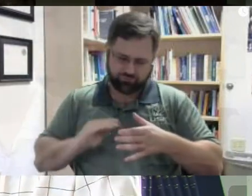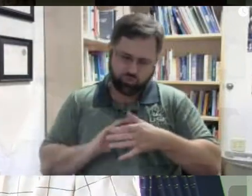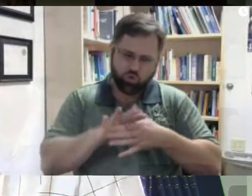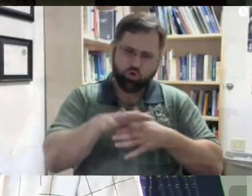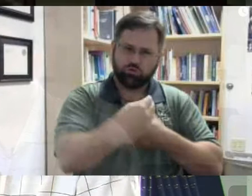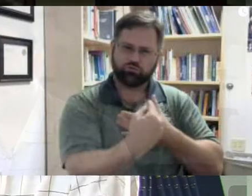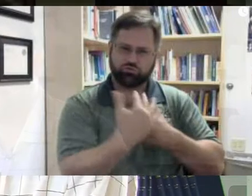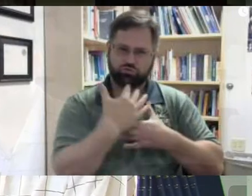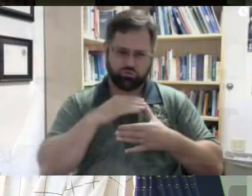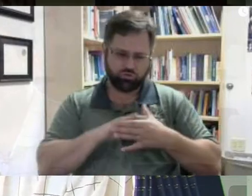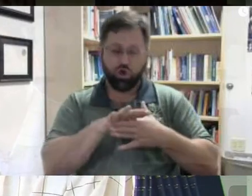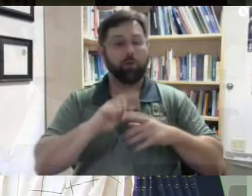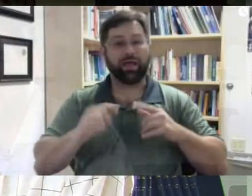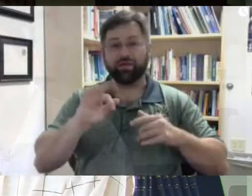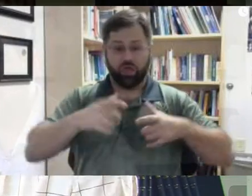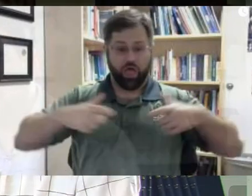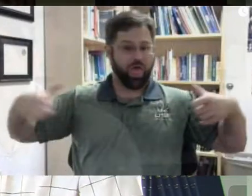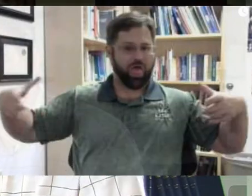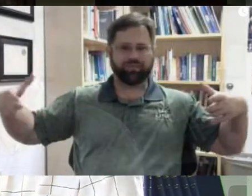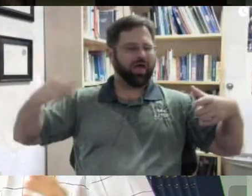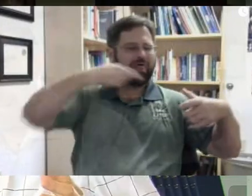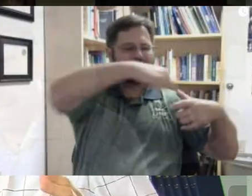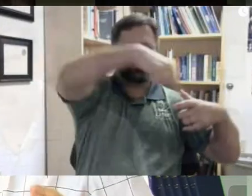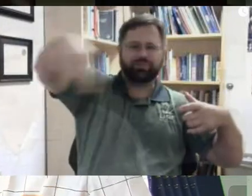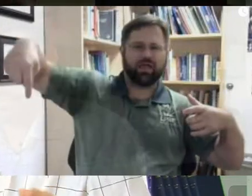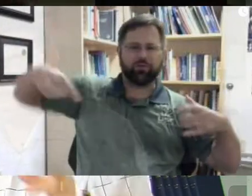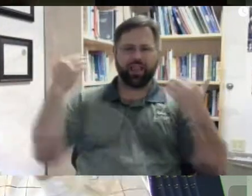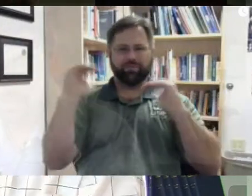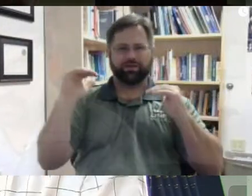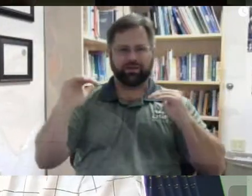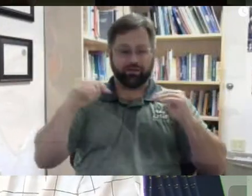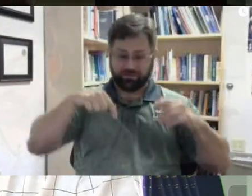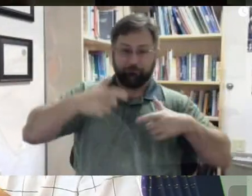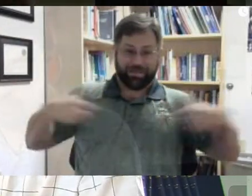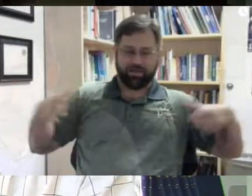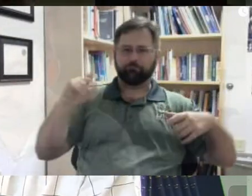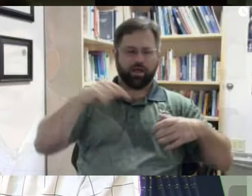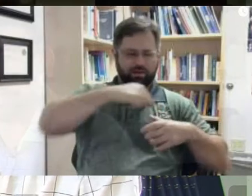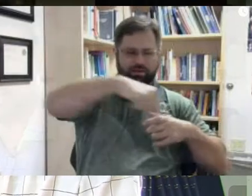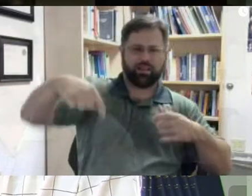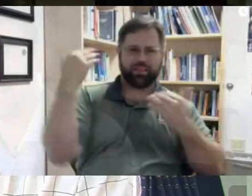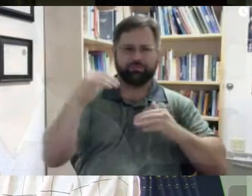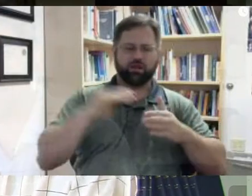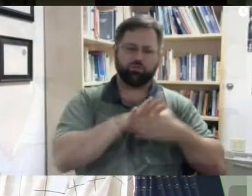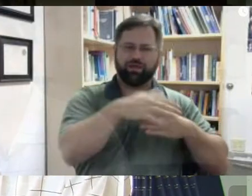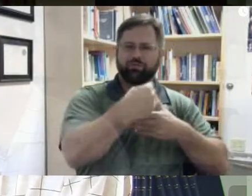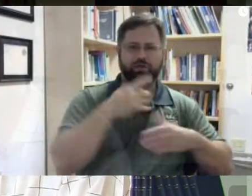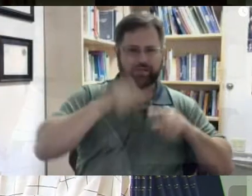relation to their volume. And the only way out for them is to internalise their breathing inside. And the problem